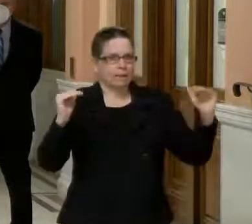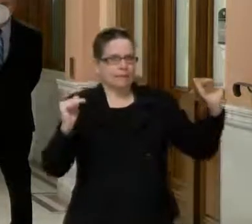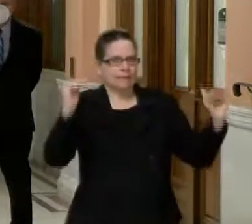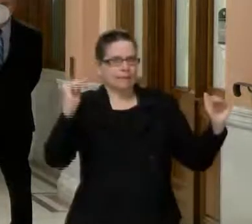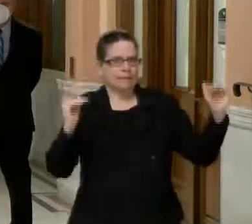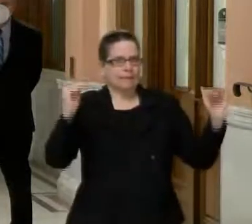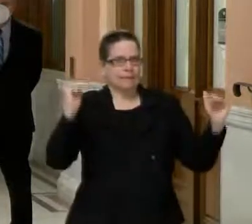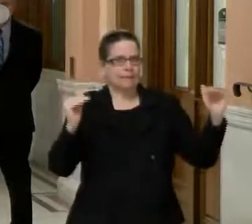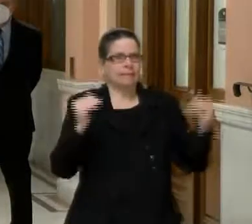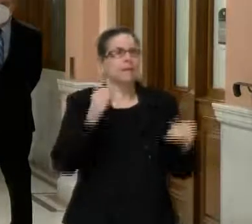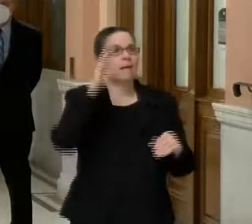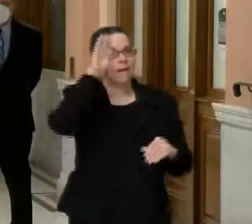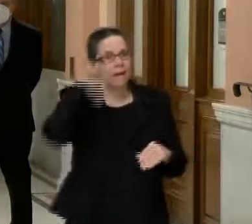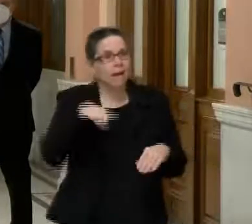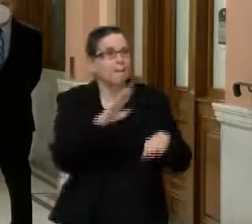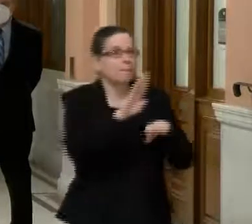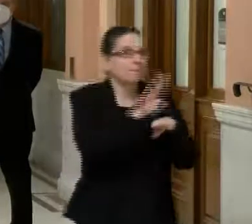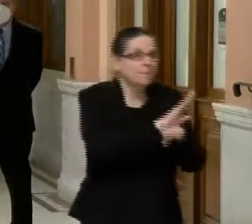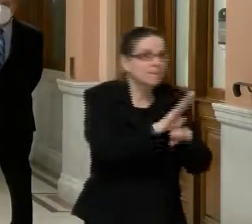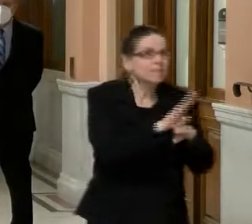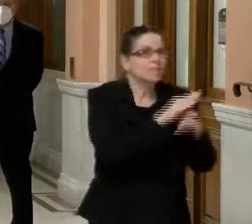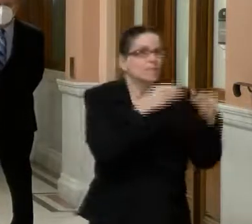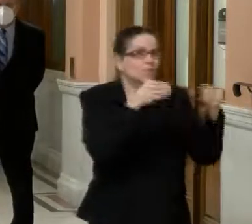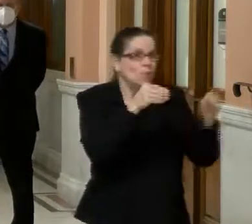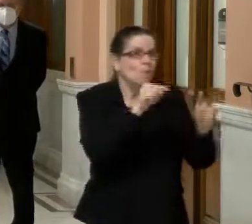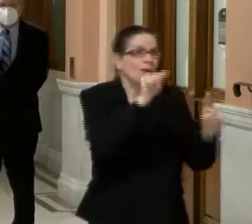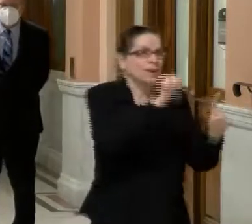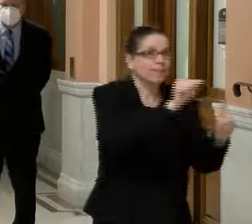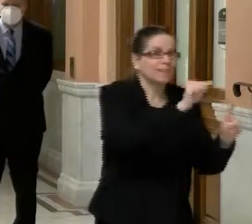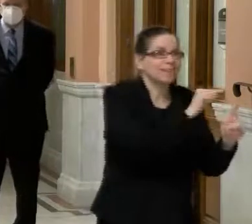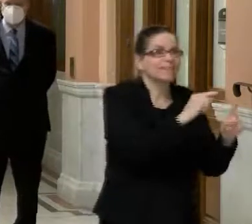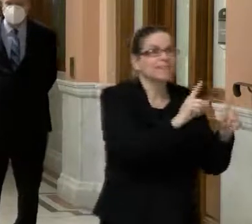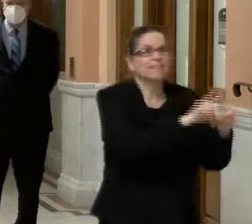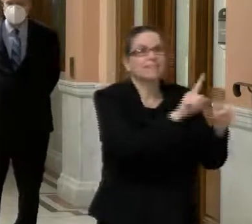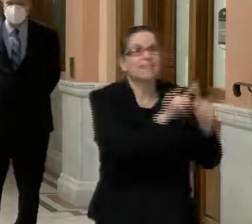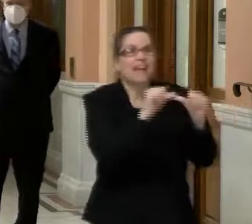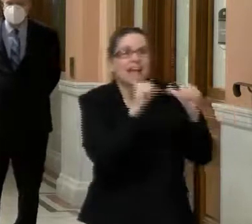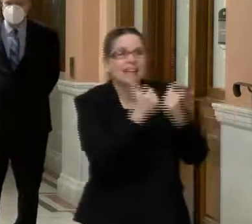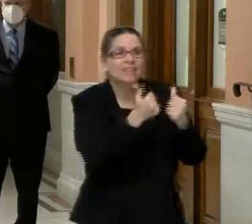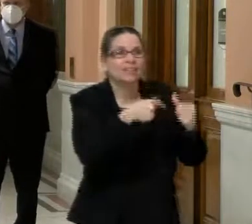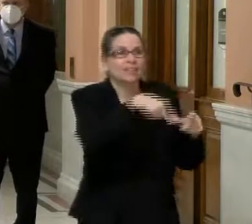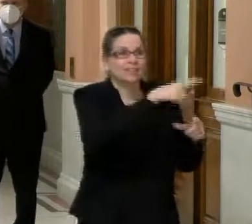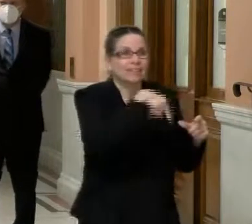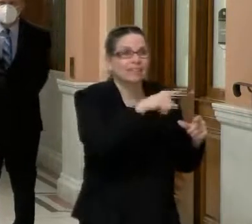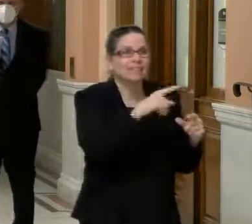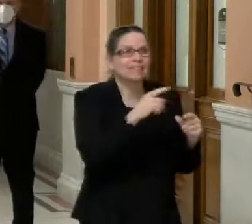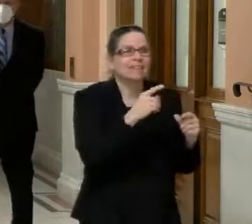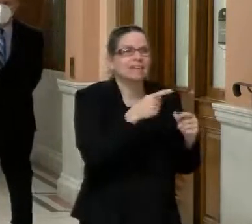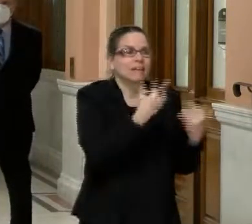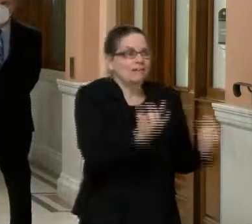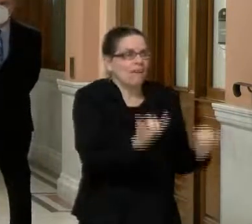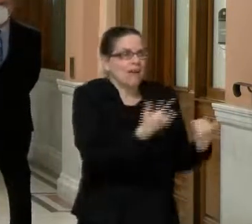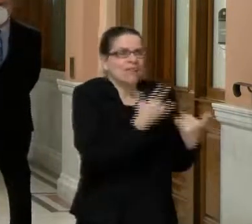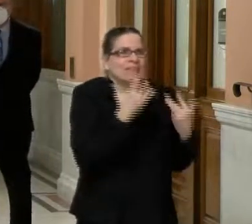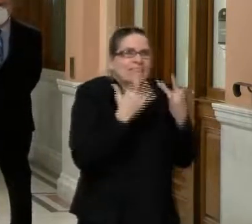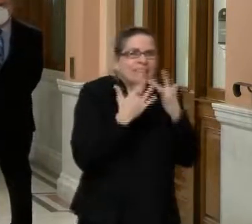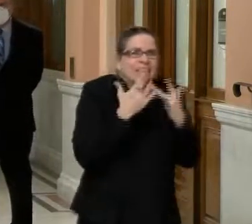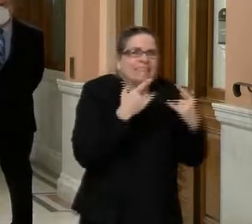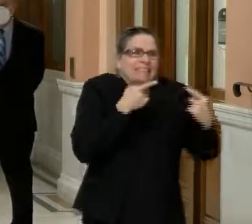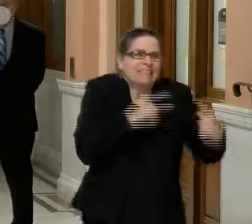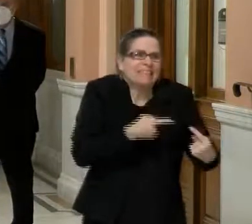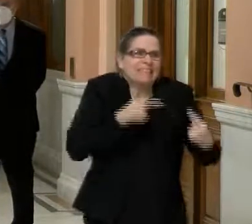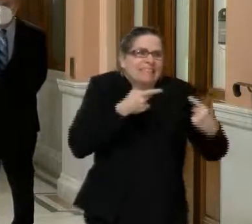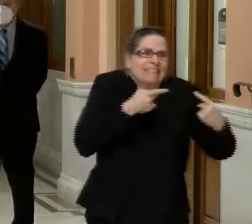businesses and, um, organizations that are just hanging on by a shoestring. Uh, and you, those,